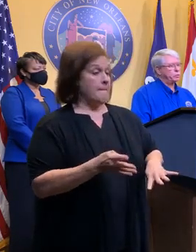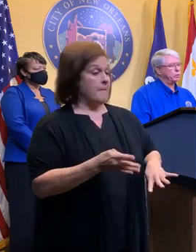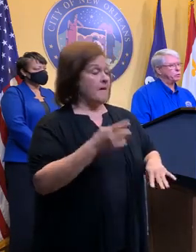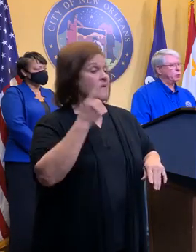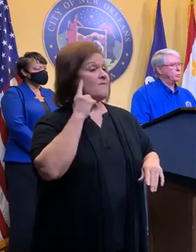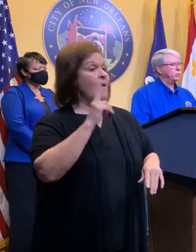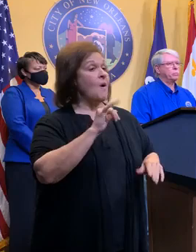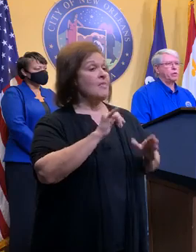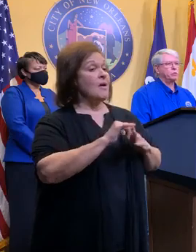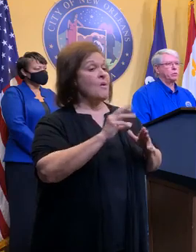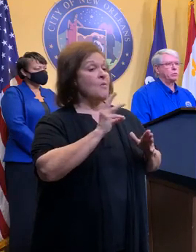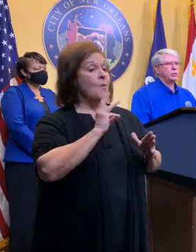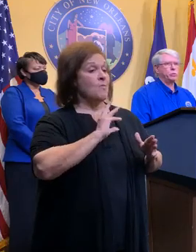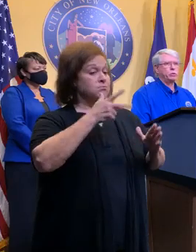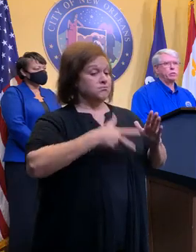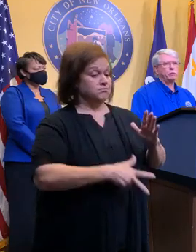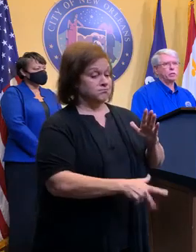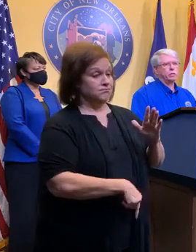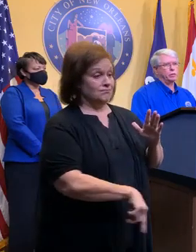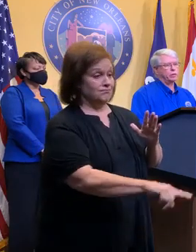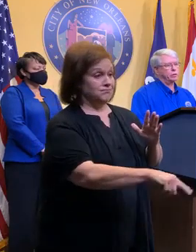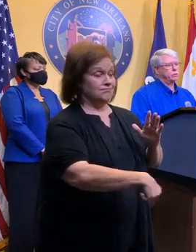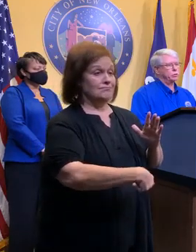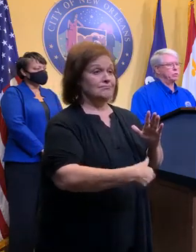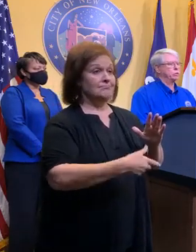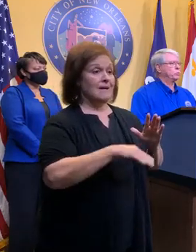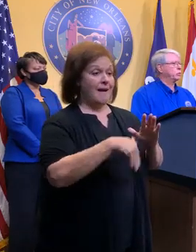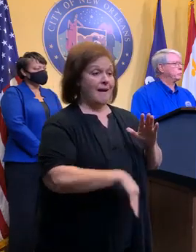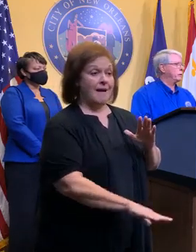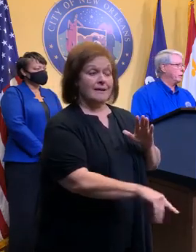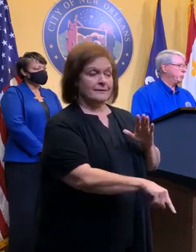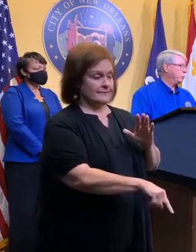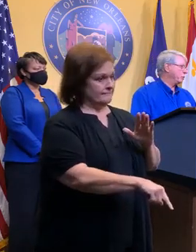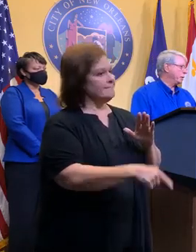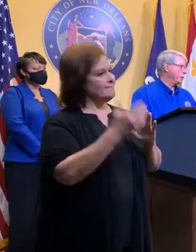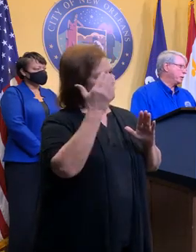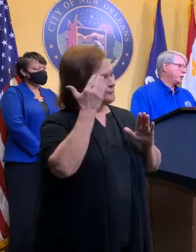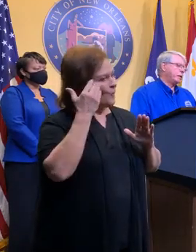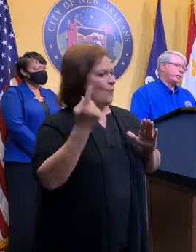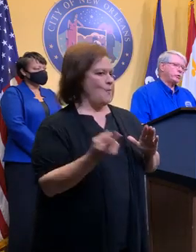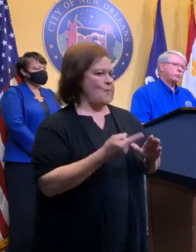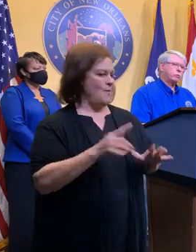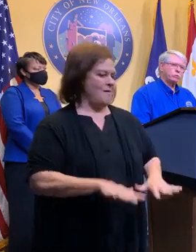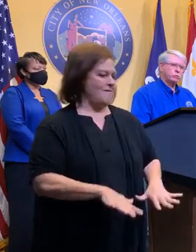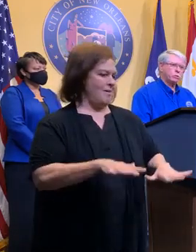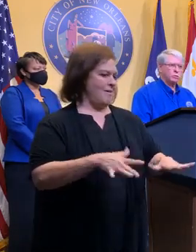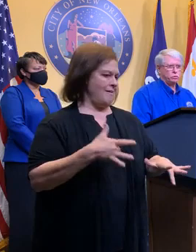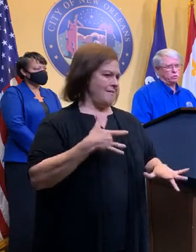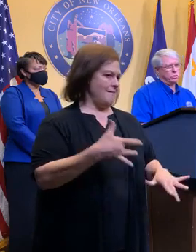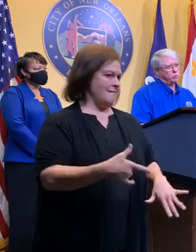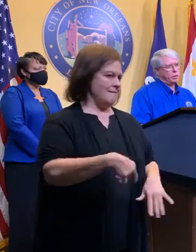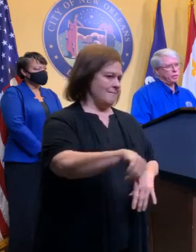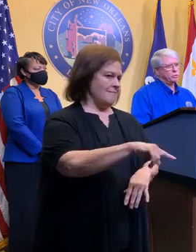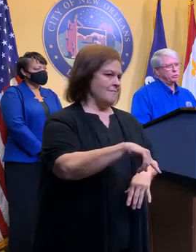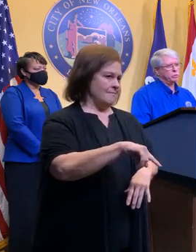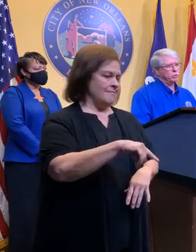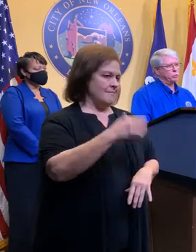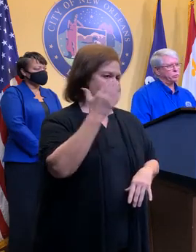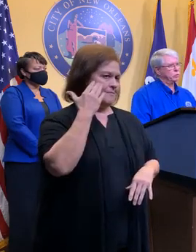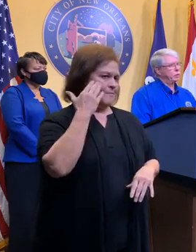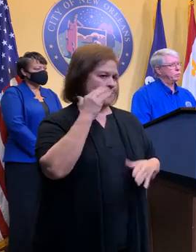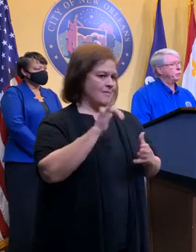underpasses, there's always the possibility that we could get flooding there. Just want to remind people that as you approach those underpasses